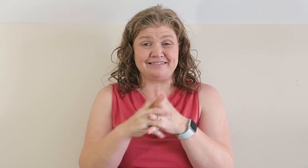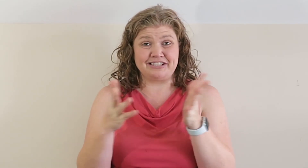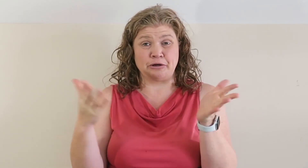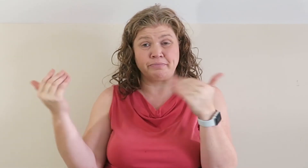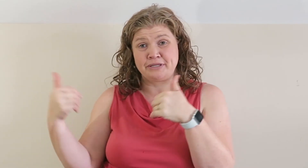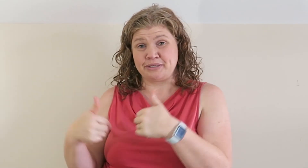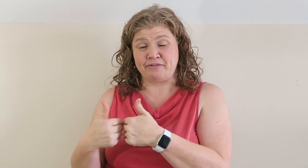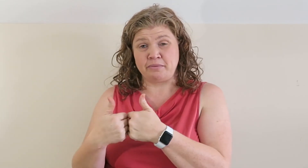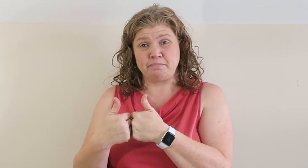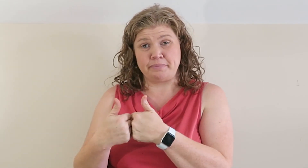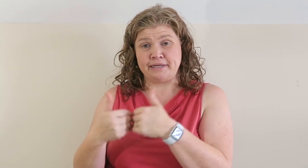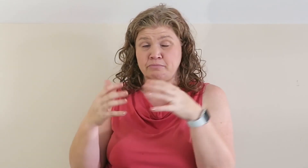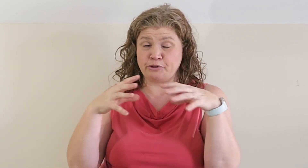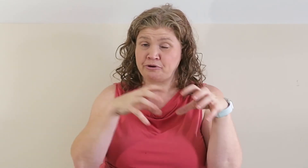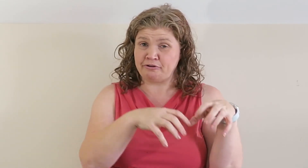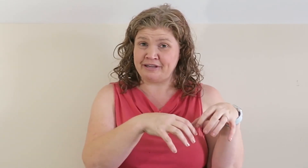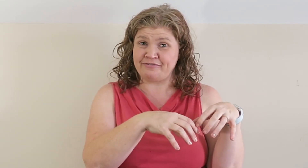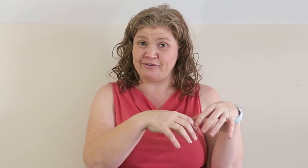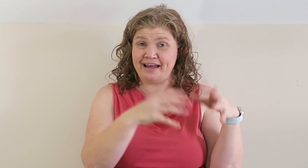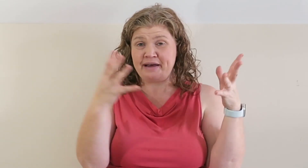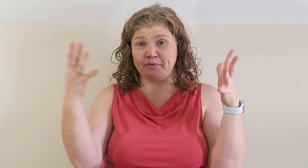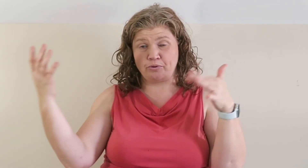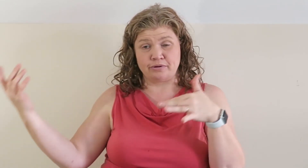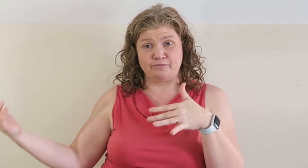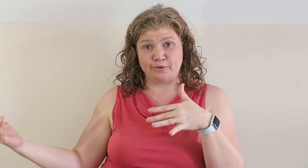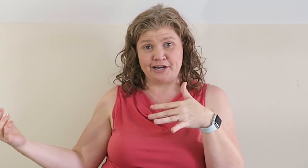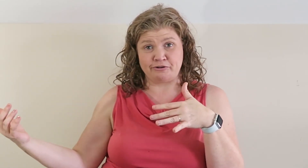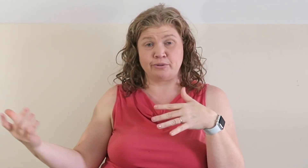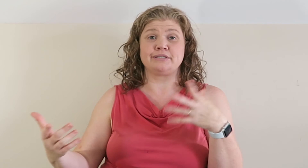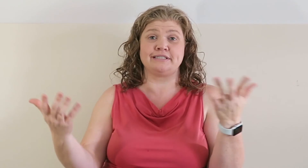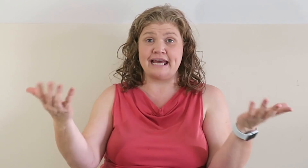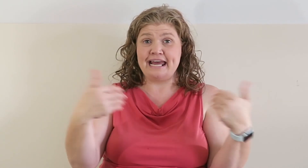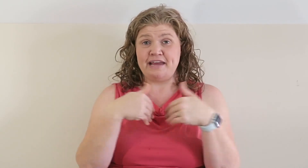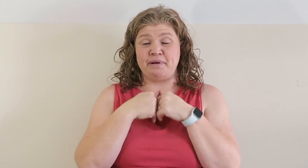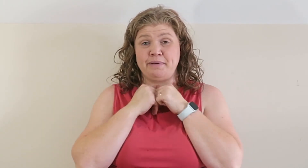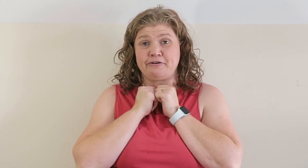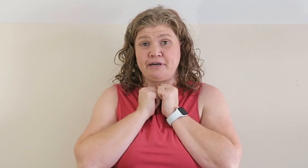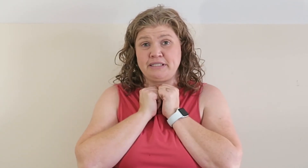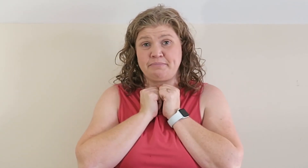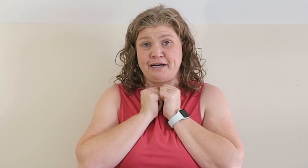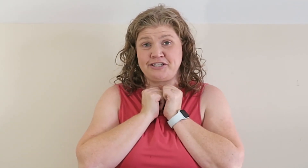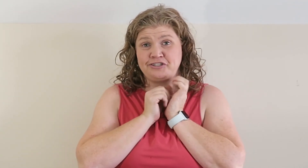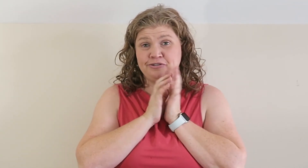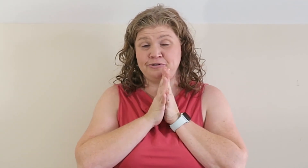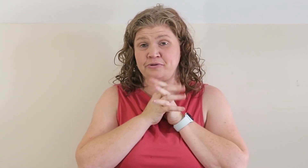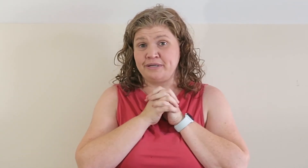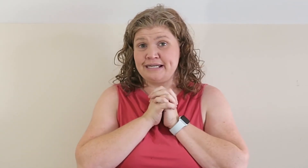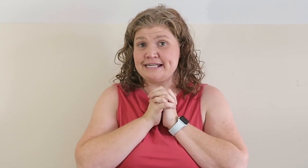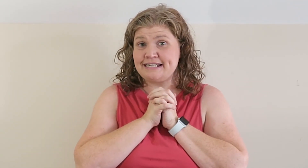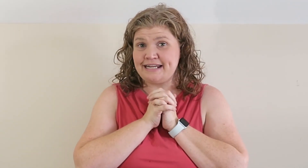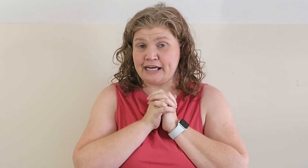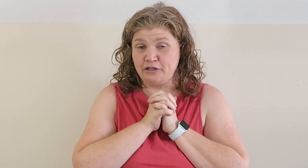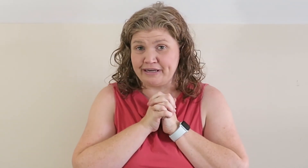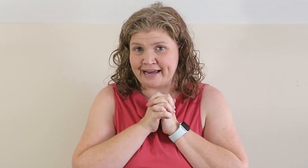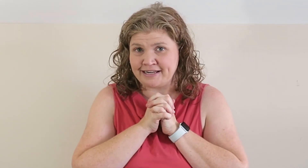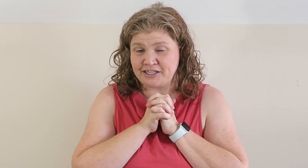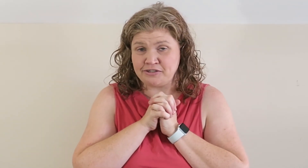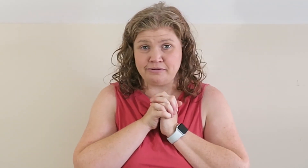So this would be whether you're looking at for lab or for other courses, it may be a great spot to take a look at to